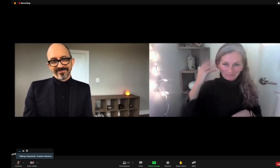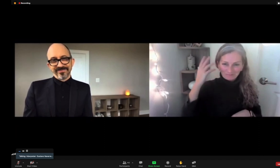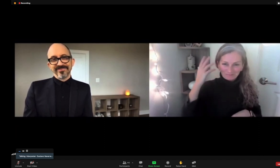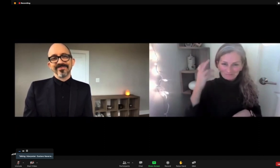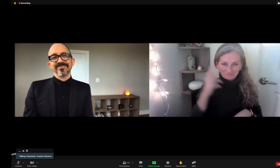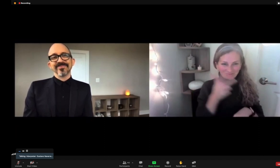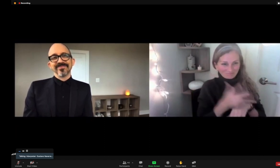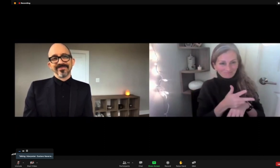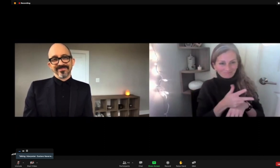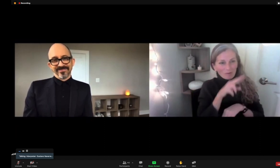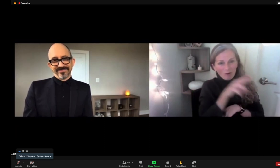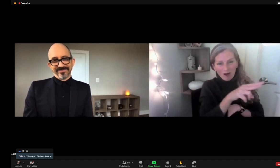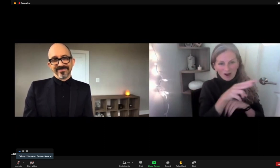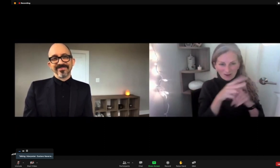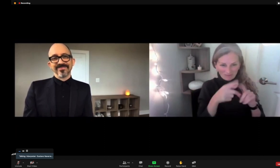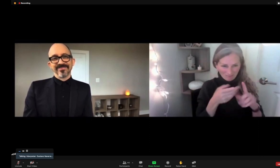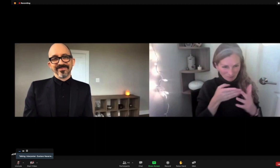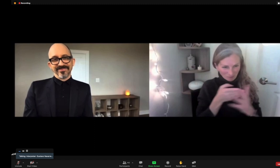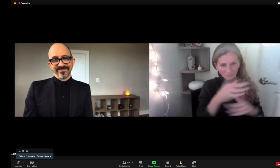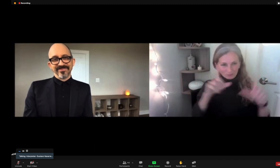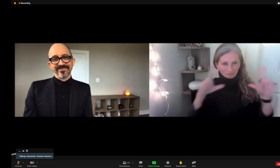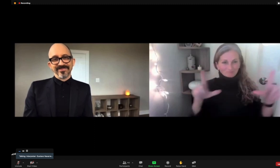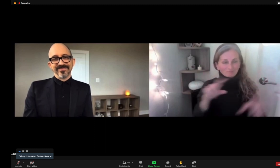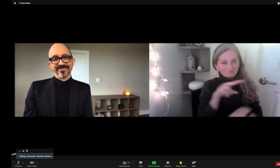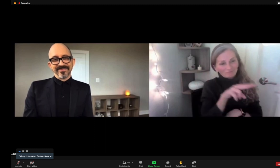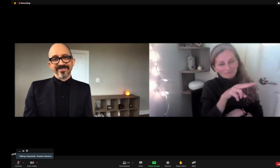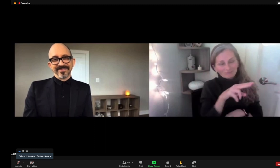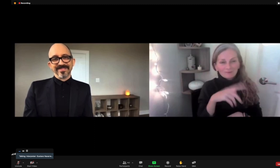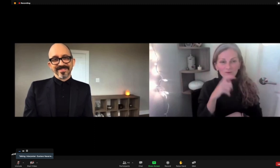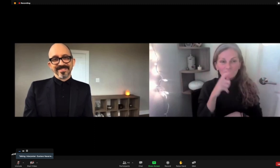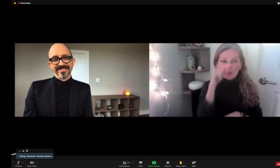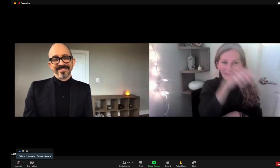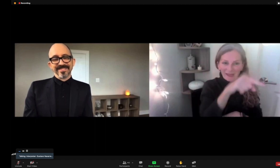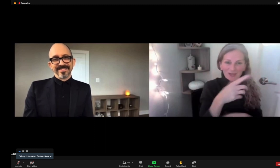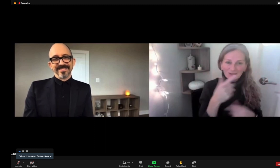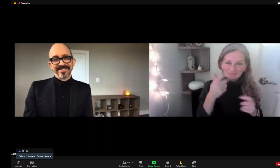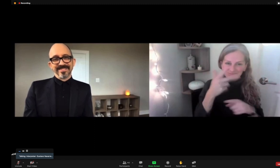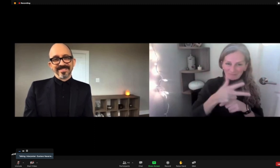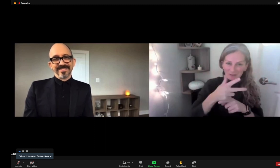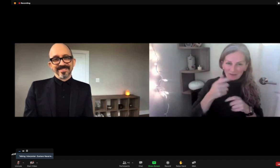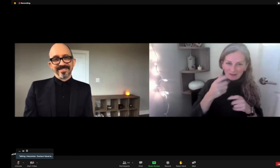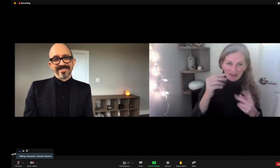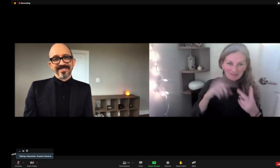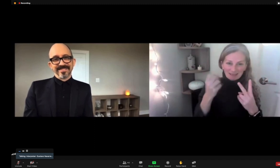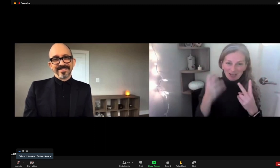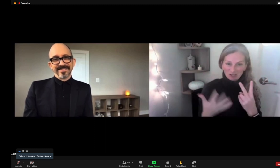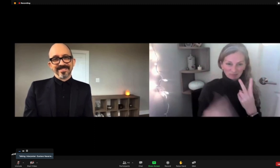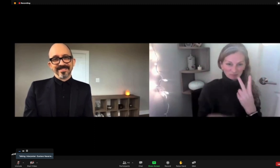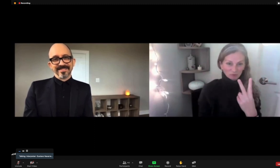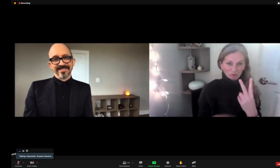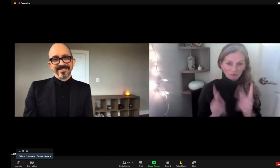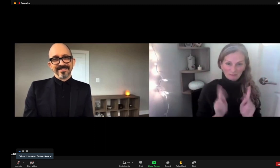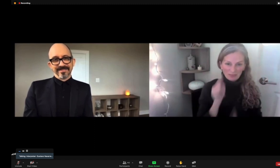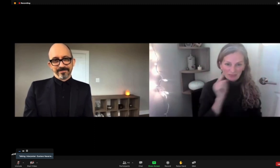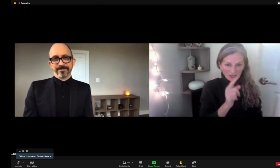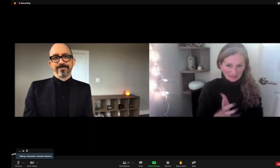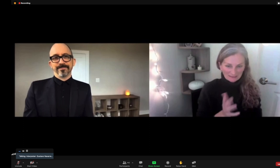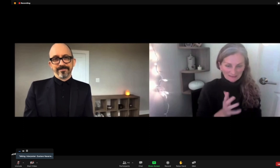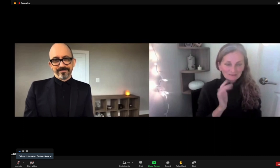myself were at home watching them through video while they were in the studio recording. And it was just designers and